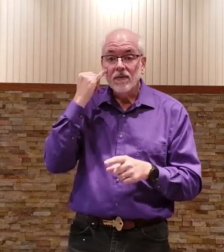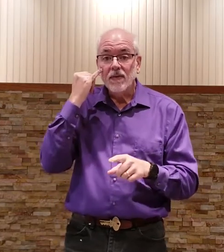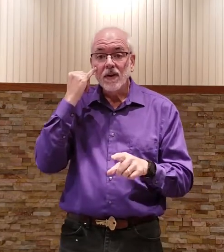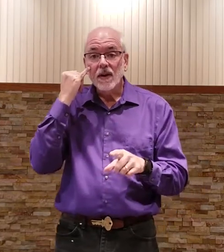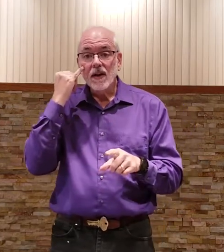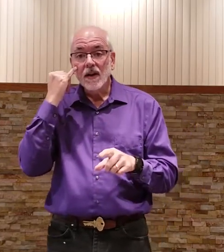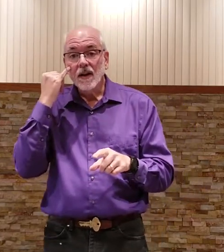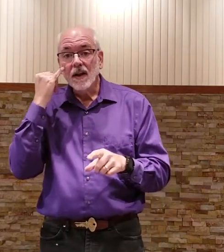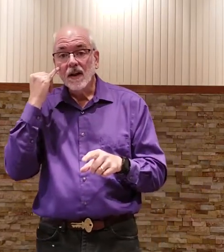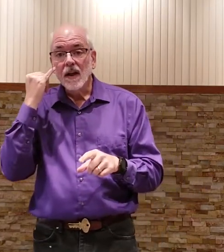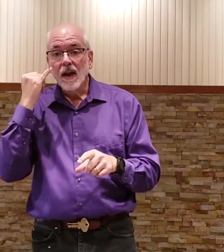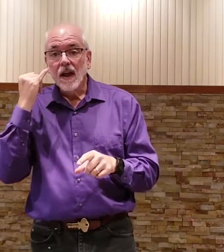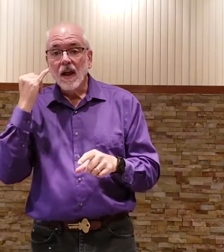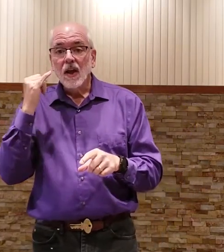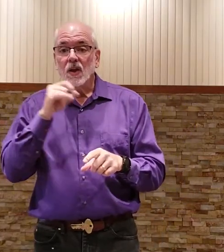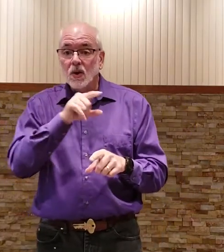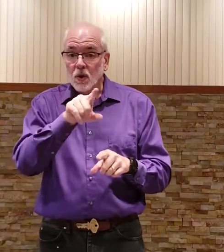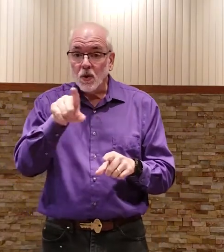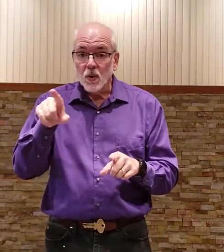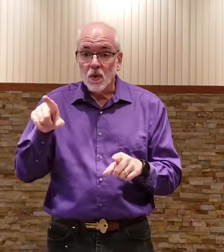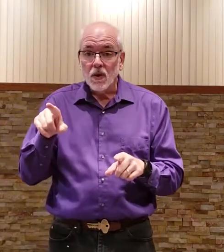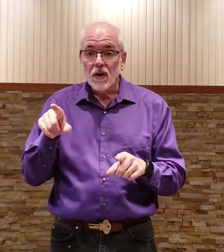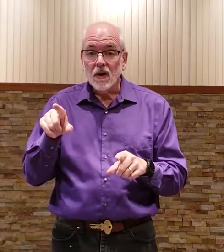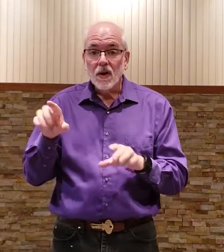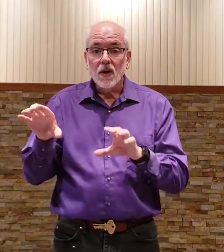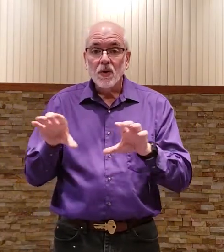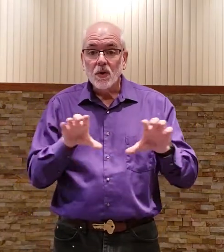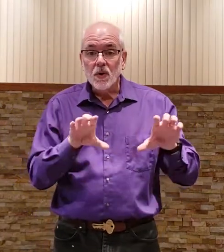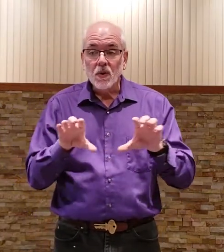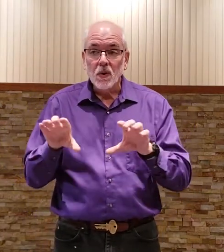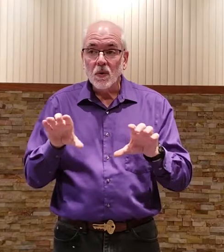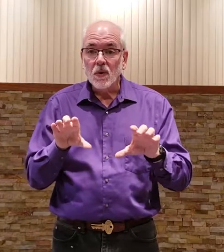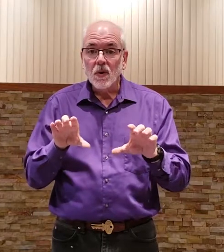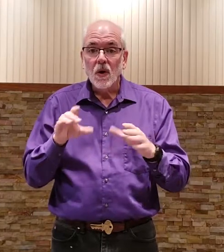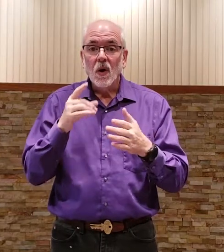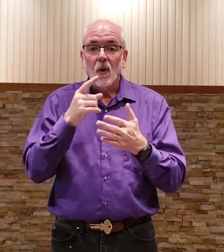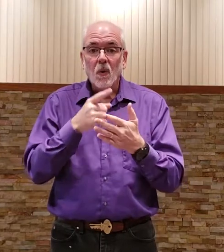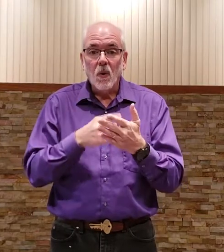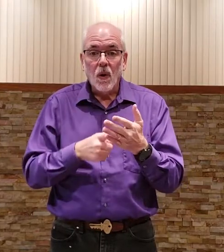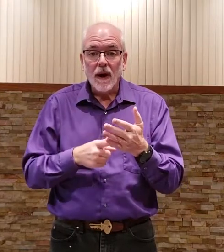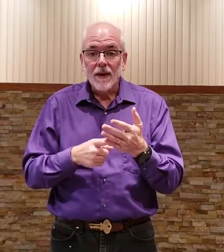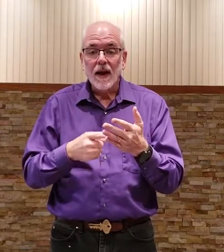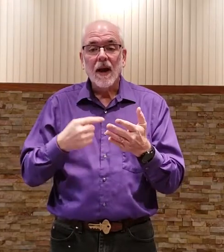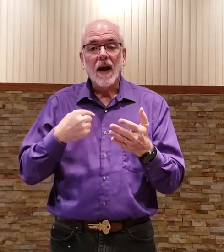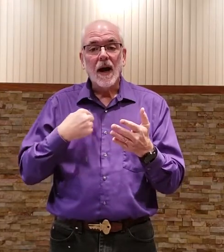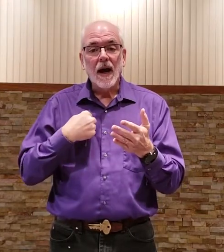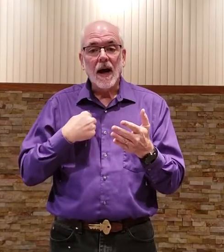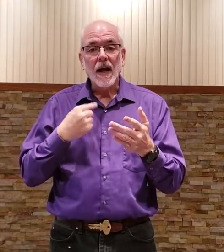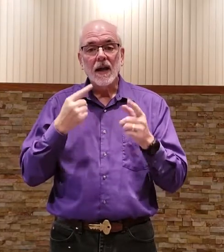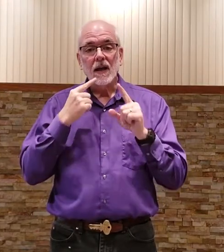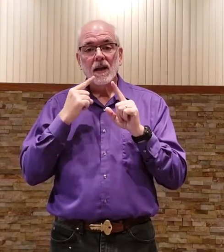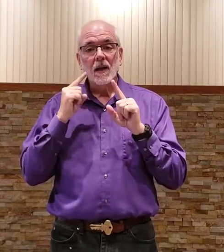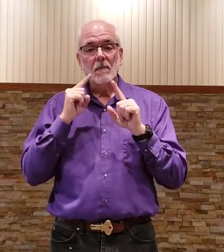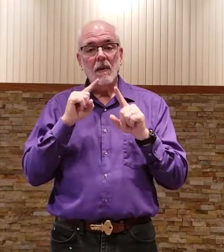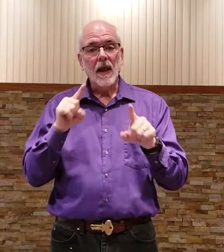you do what i command